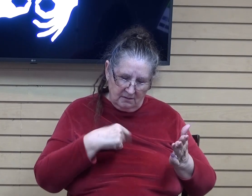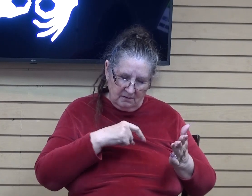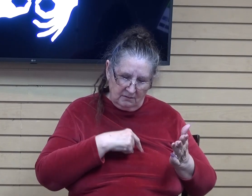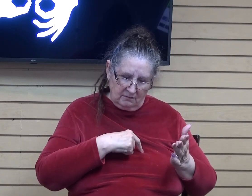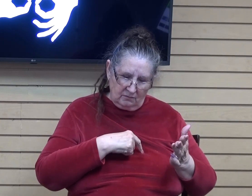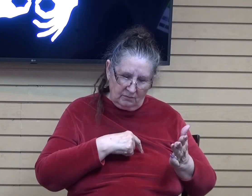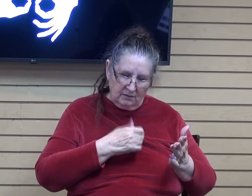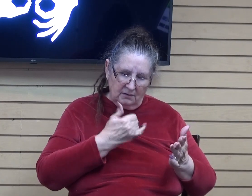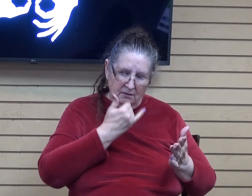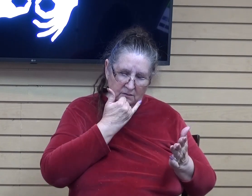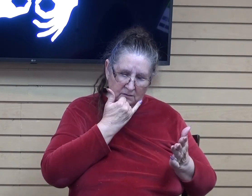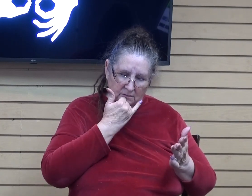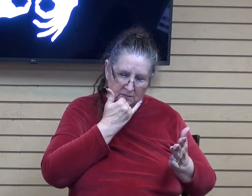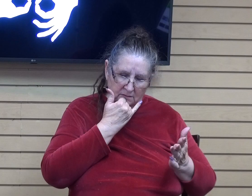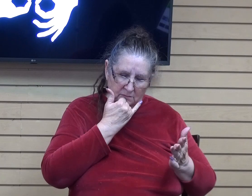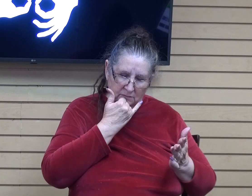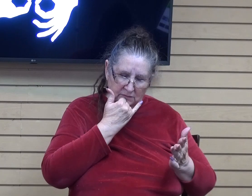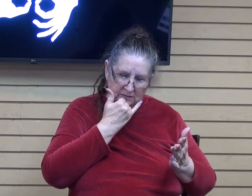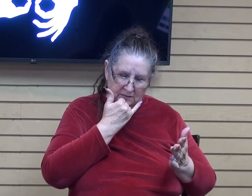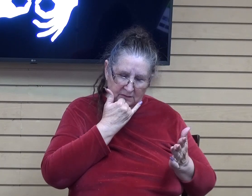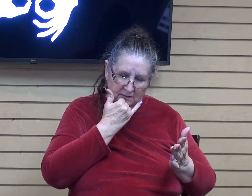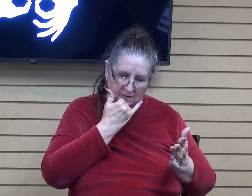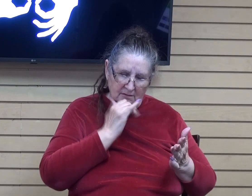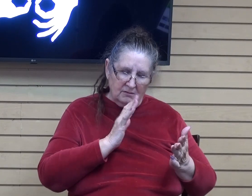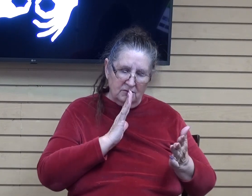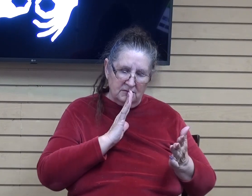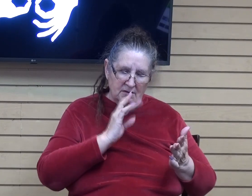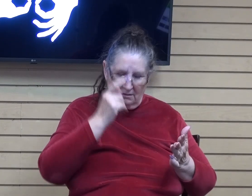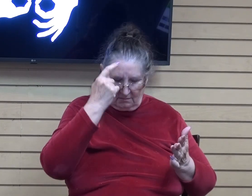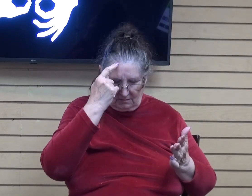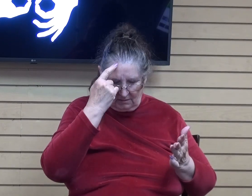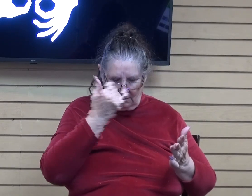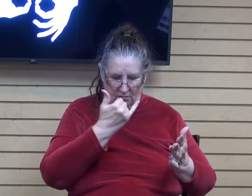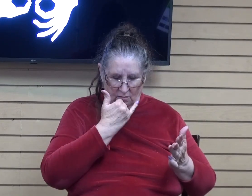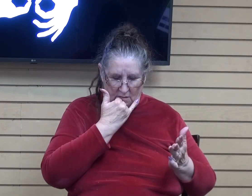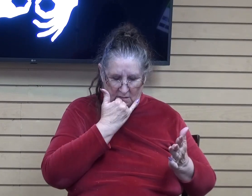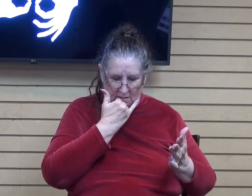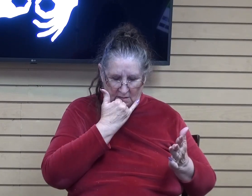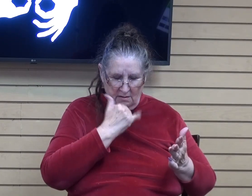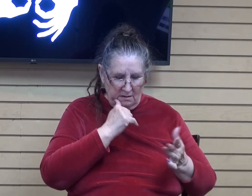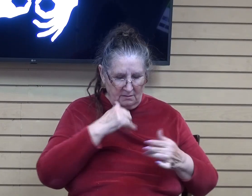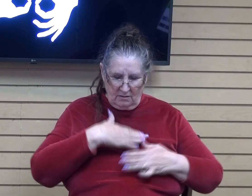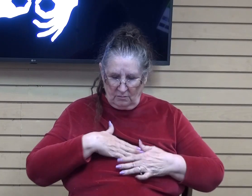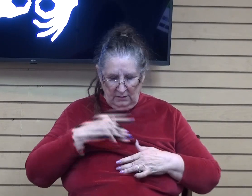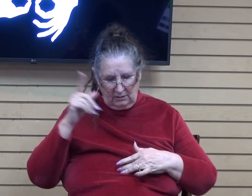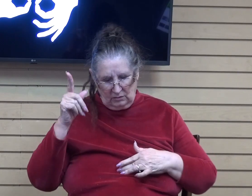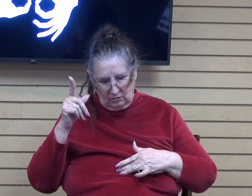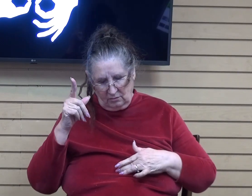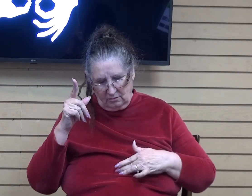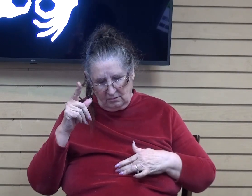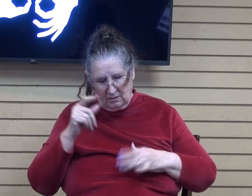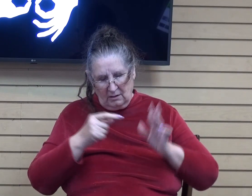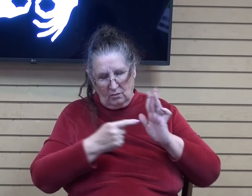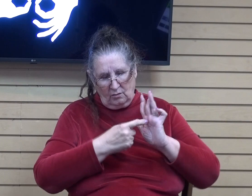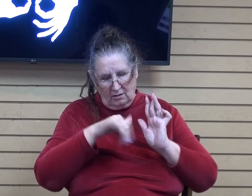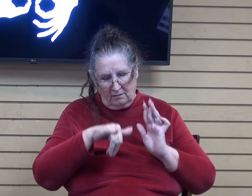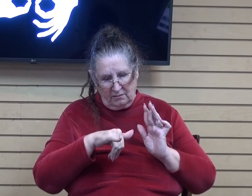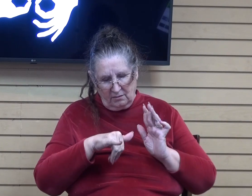do that we say or that we think that are not pleasing to you lord that as we align our